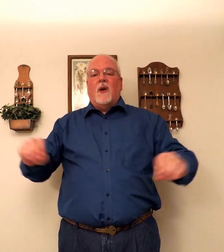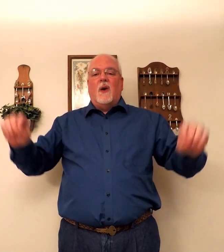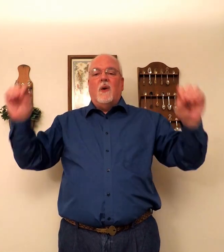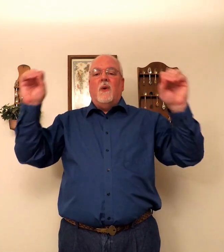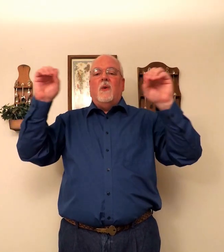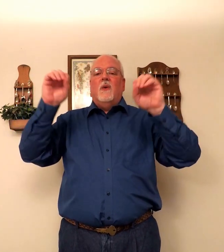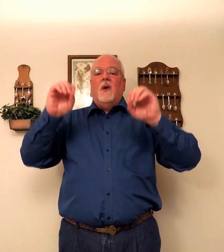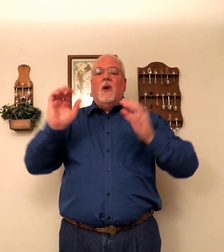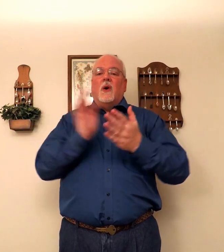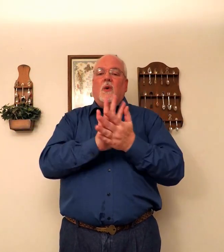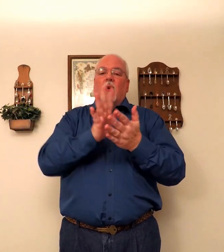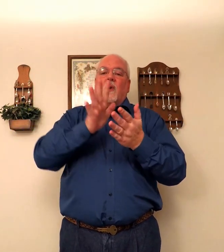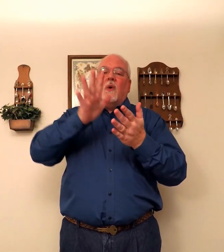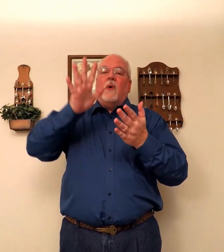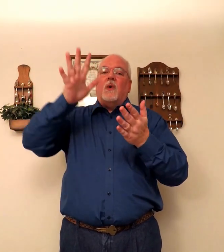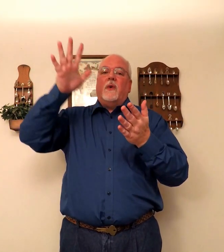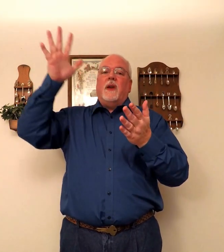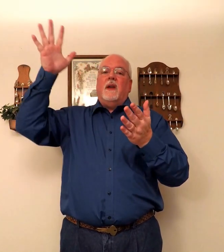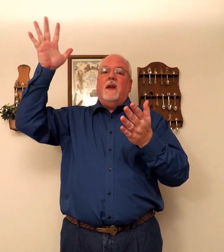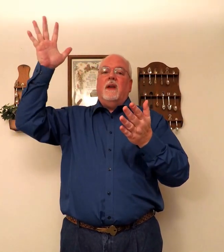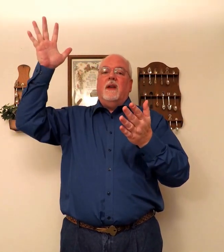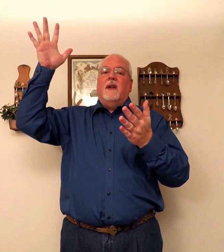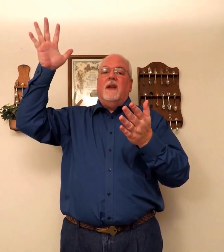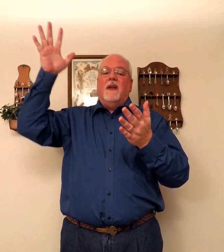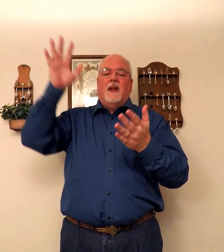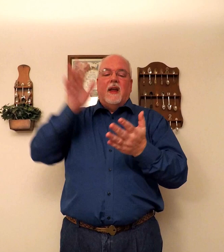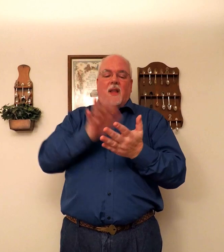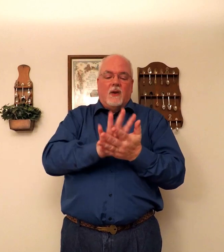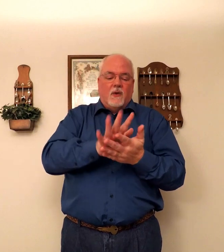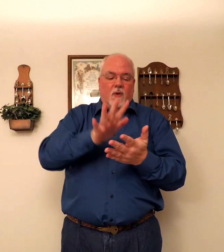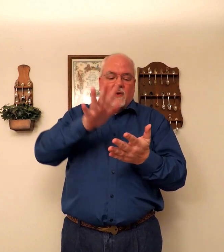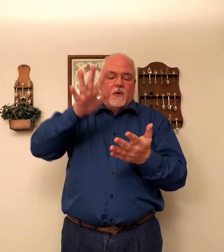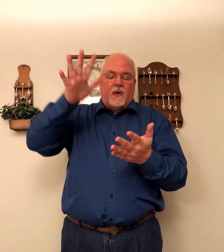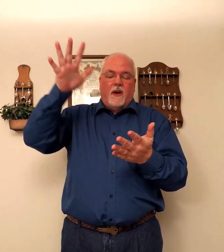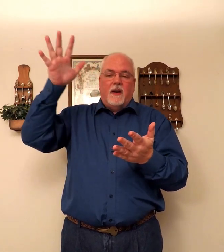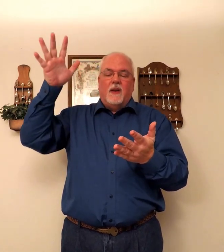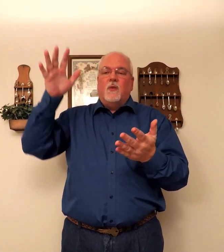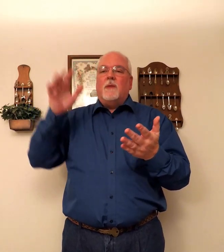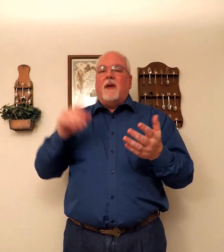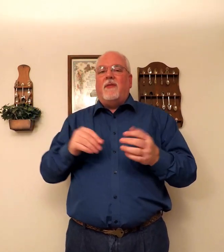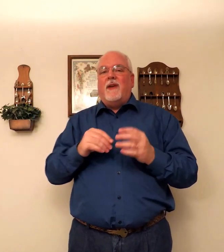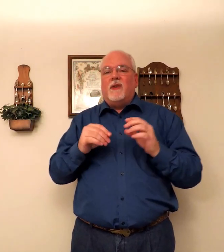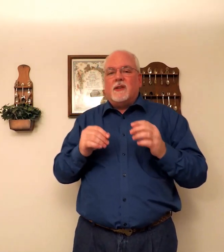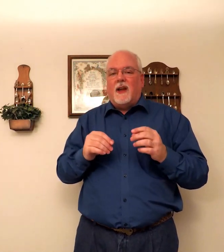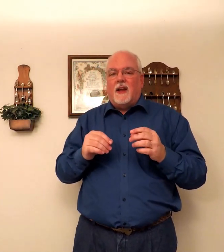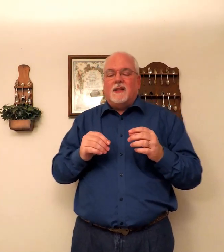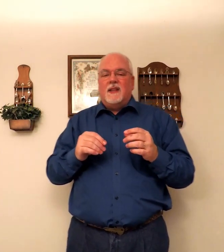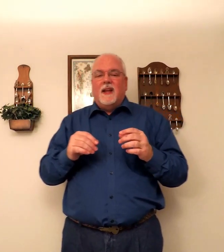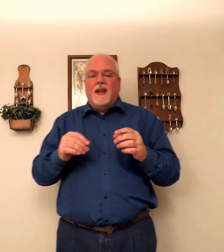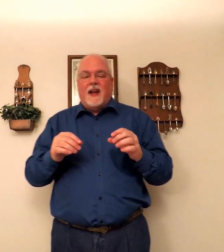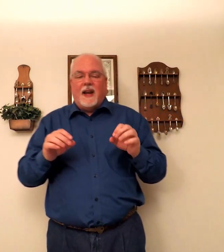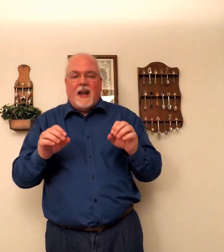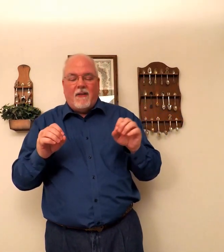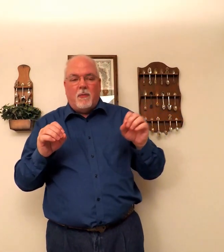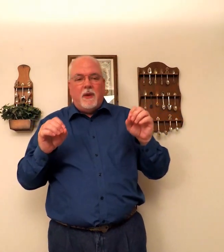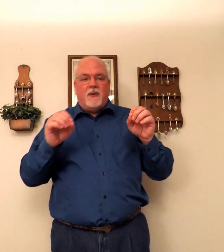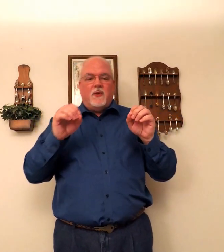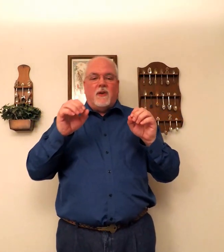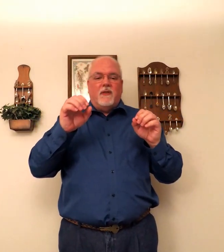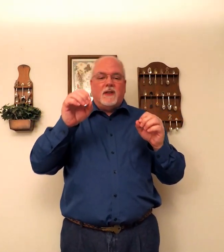Oh. Glory. Glory. It's one of my favorite signs. I kind of have a picture of